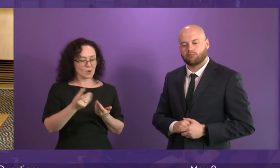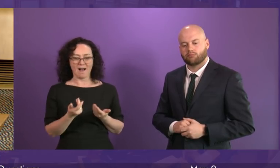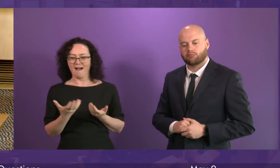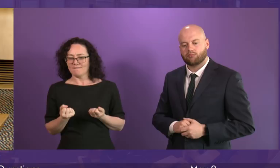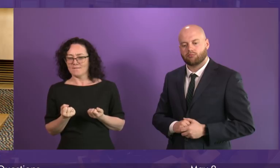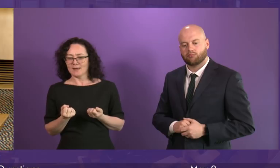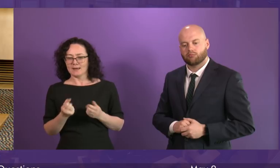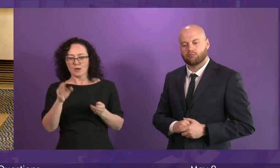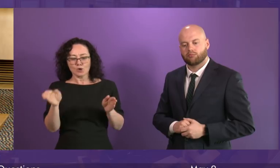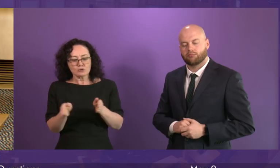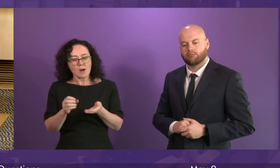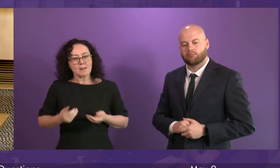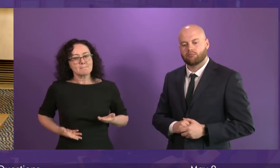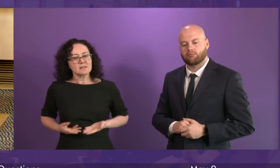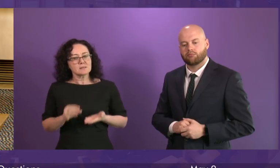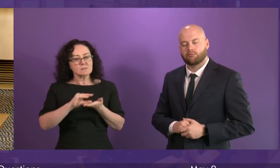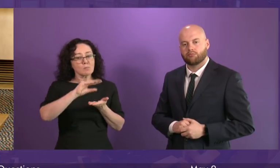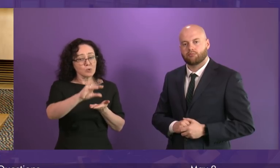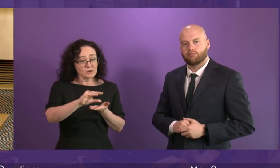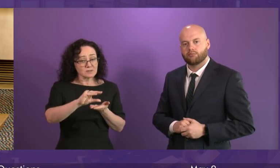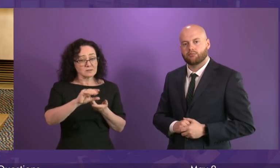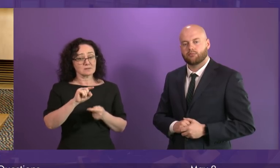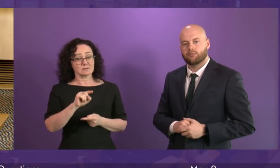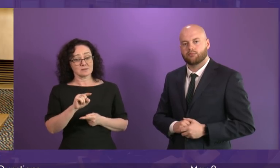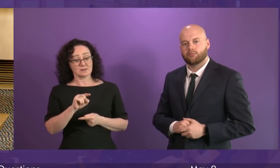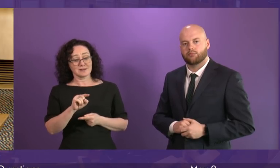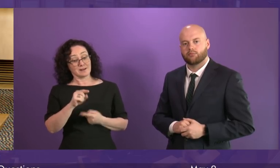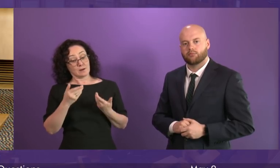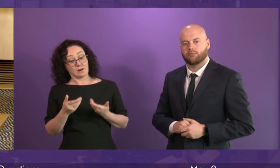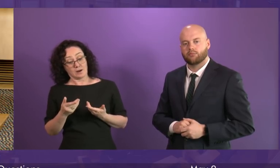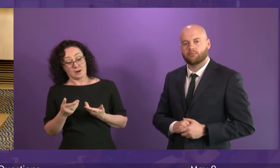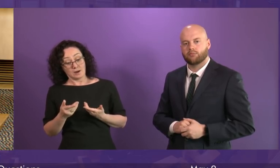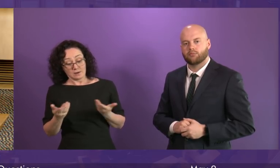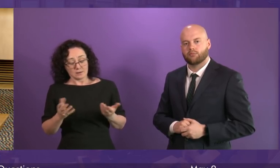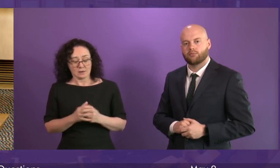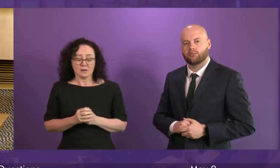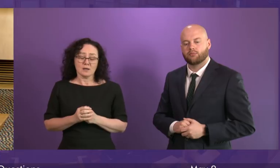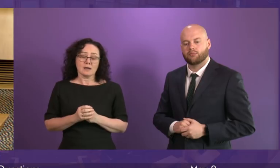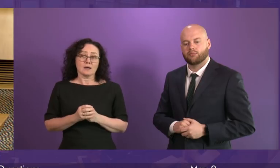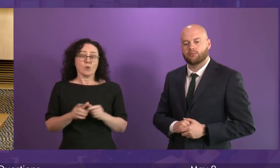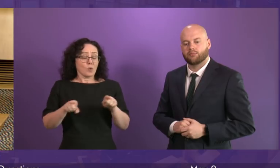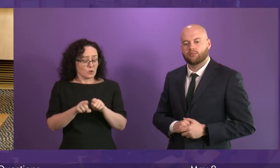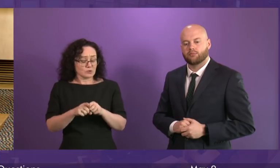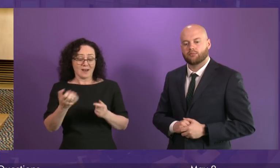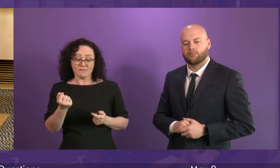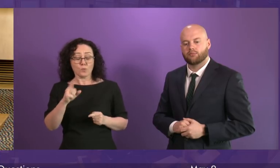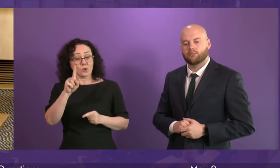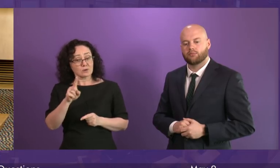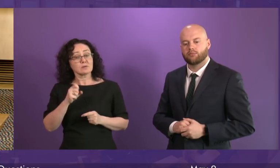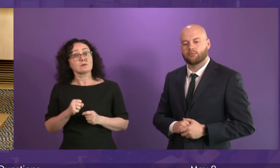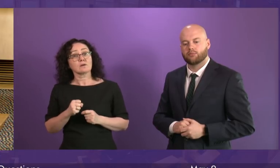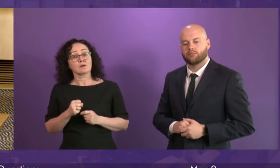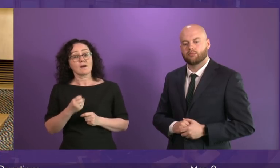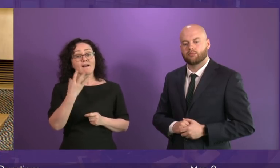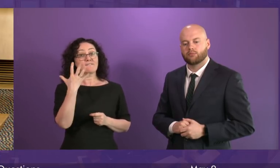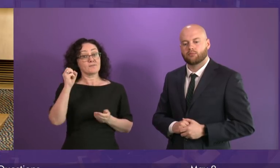bonus scheme, which of course lifts over 100,000 properties out of business rates altogether. In addition to that, have established a £50 million